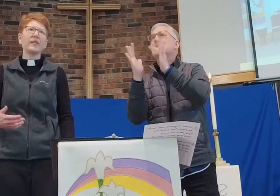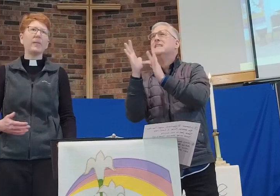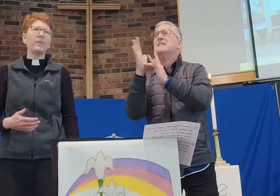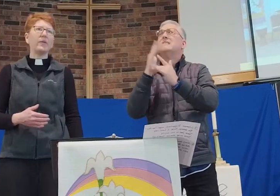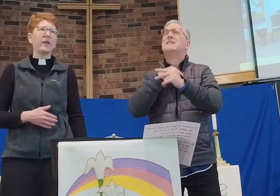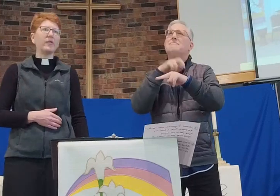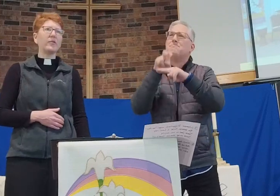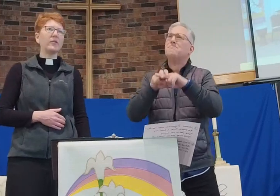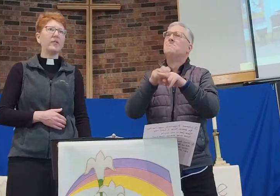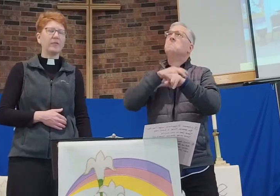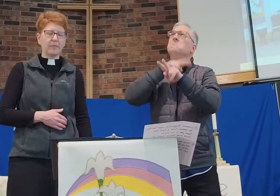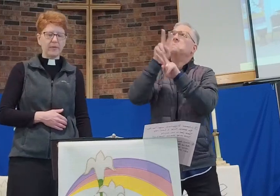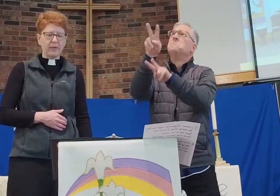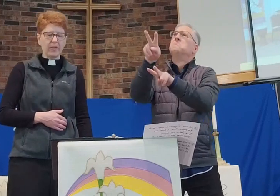comfort I could from the ground.